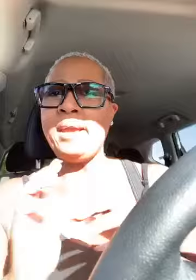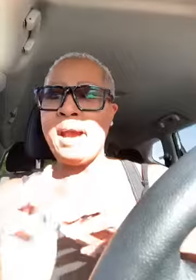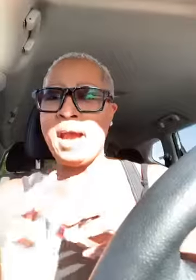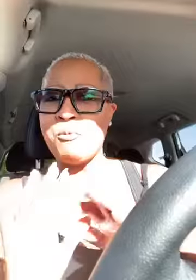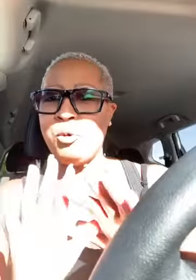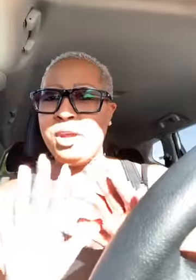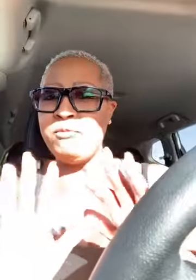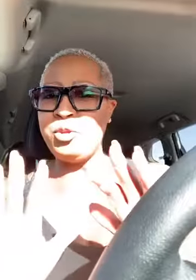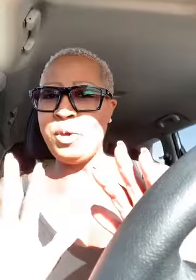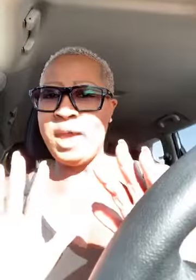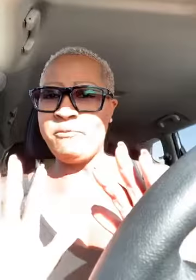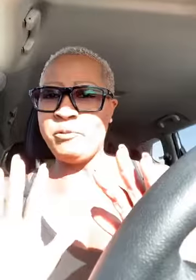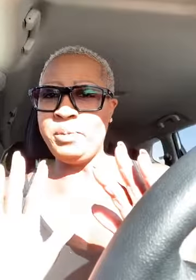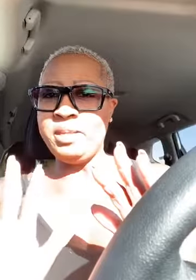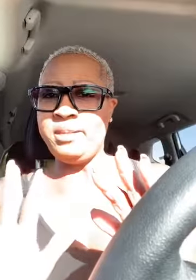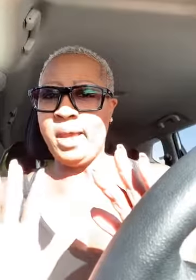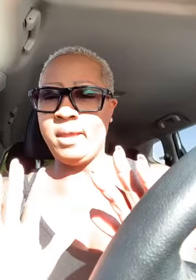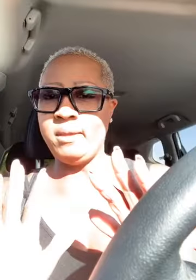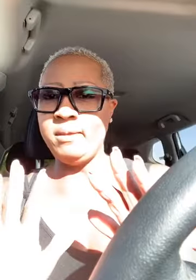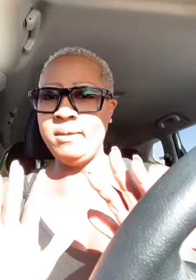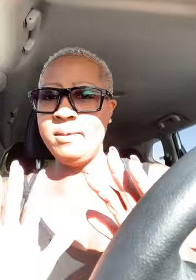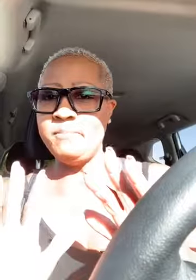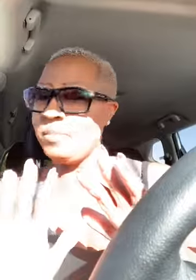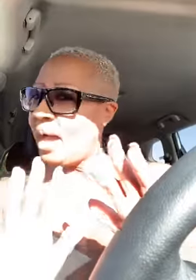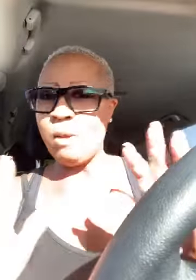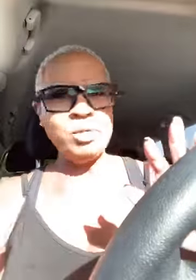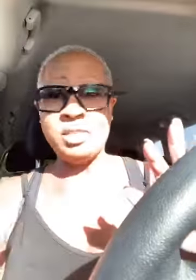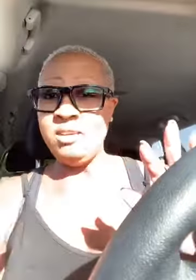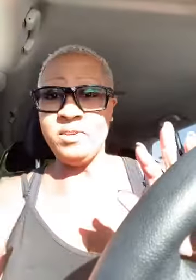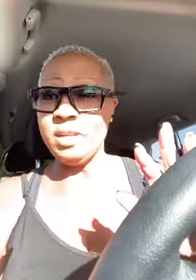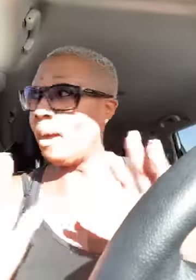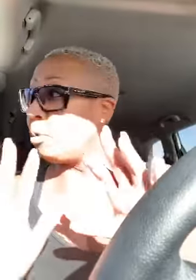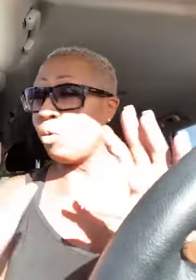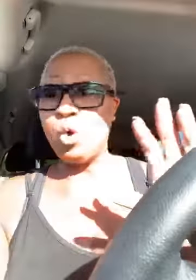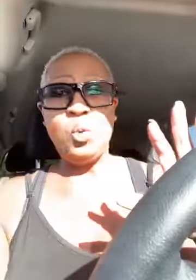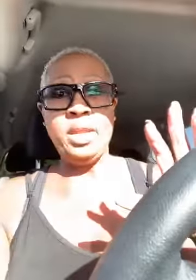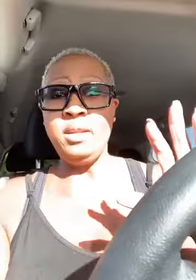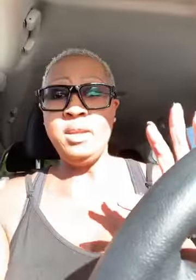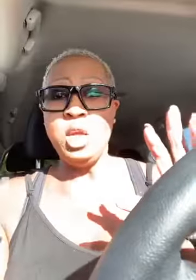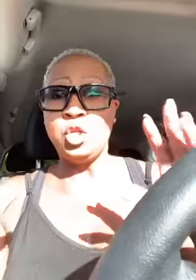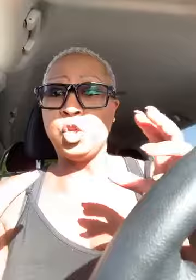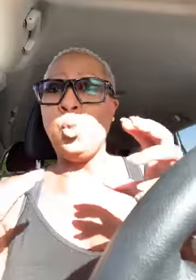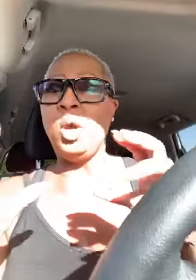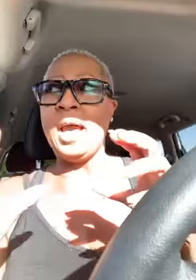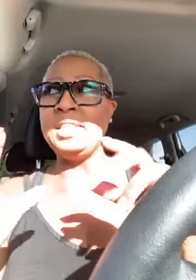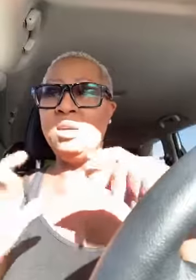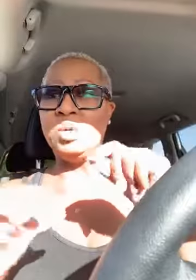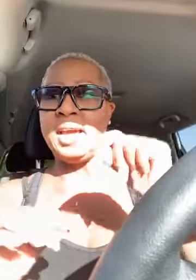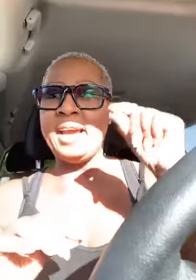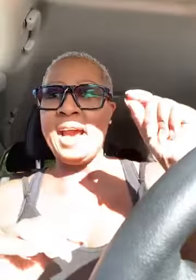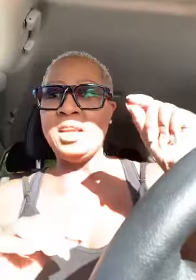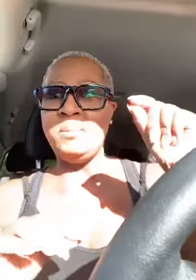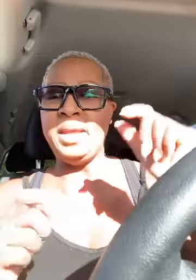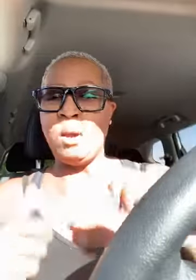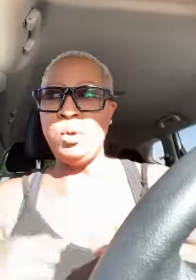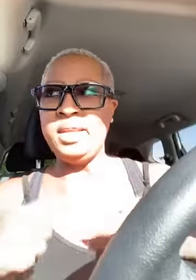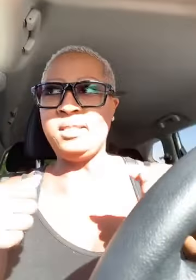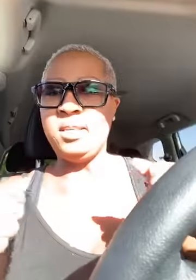god whatever you have for me today i receive it i'm gonna roll with it so what i did was i got up and i went into